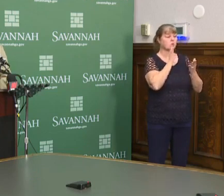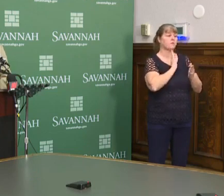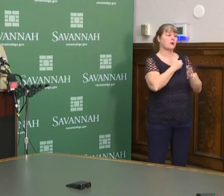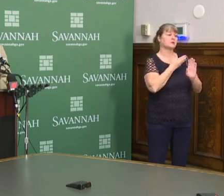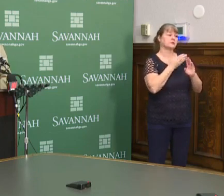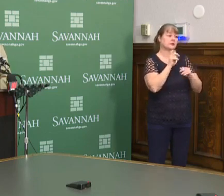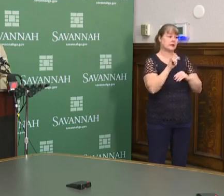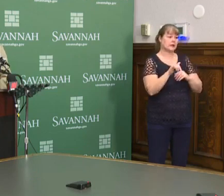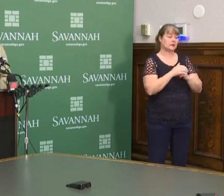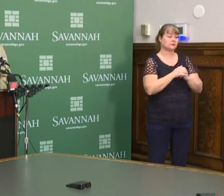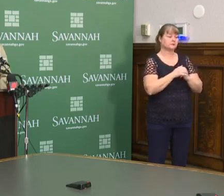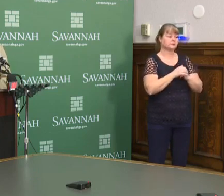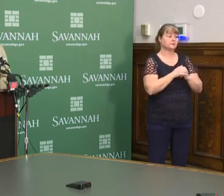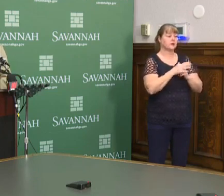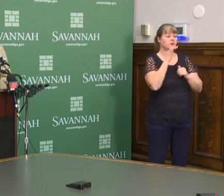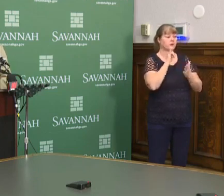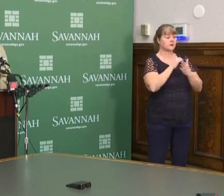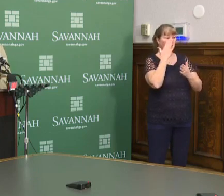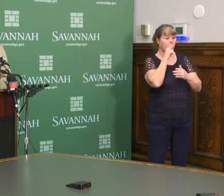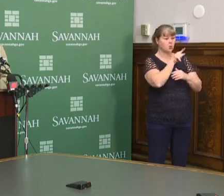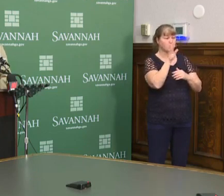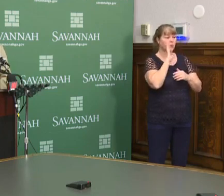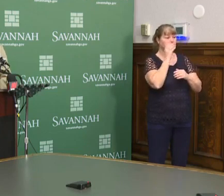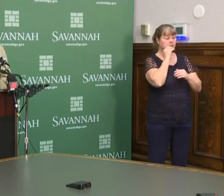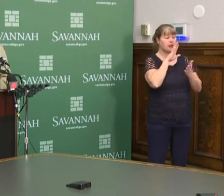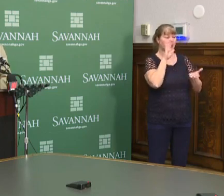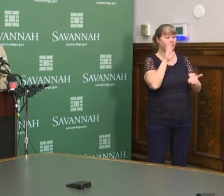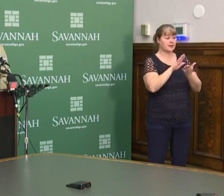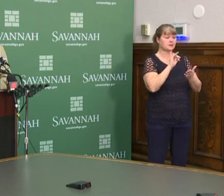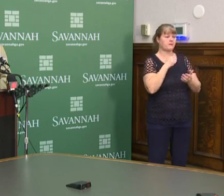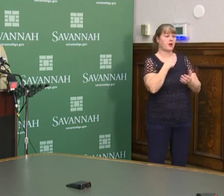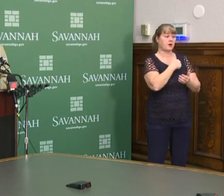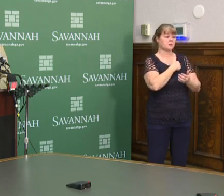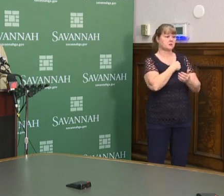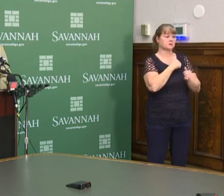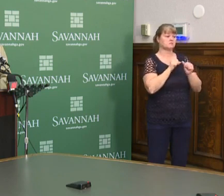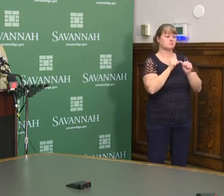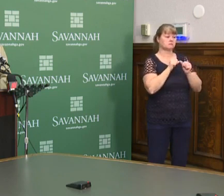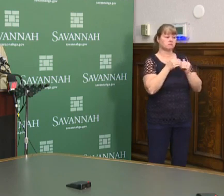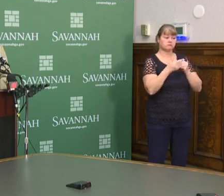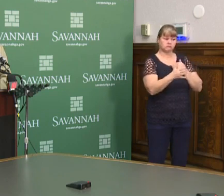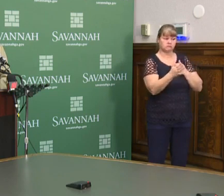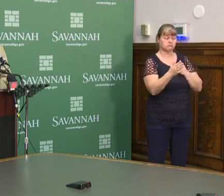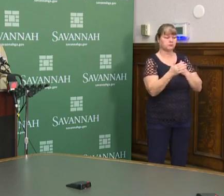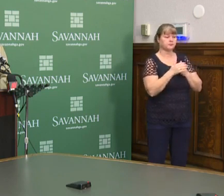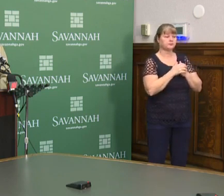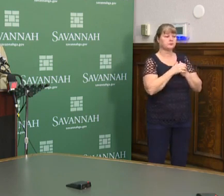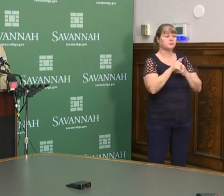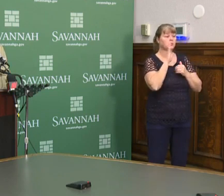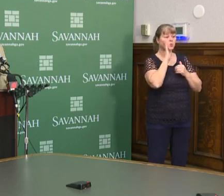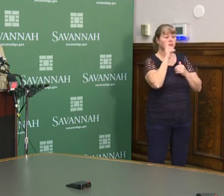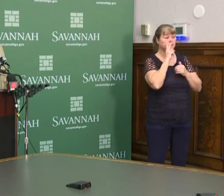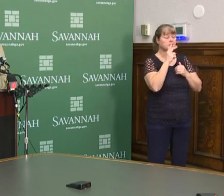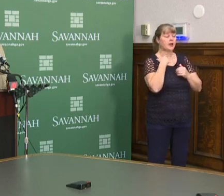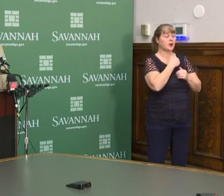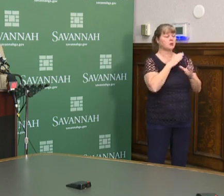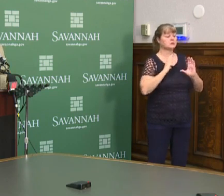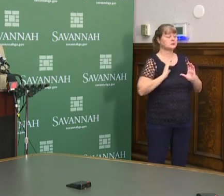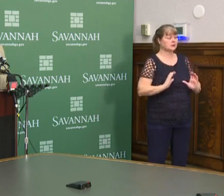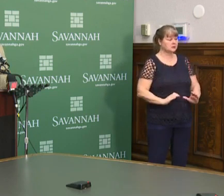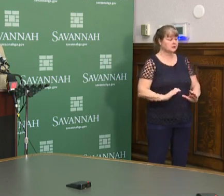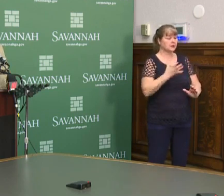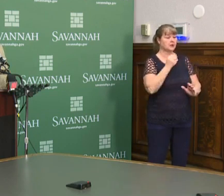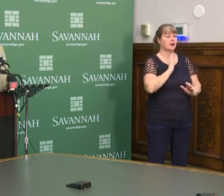city. Uh, hence why you'll be seeing less of us over the coming days, which is why, uh, you will see our citizens